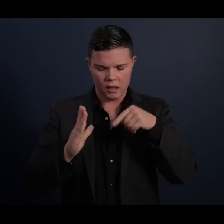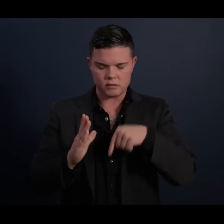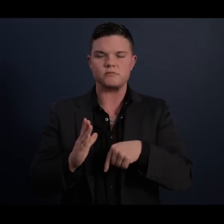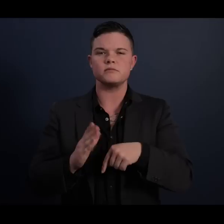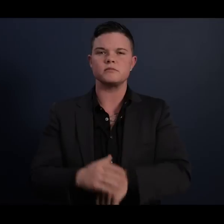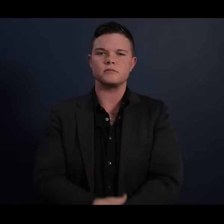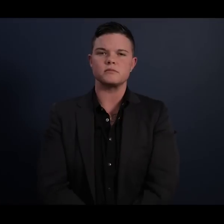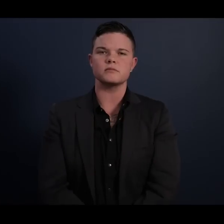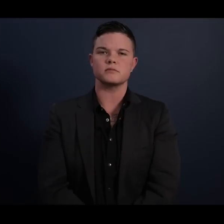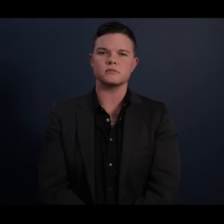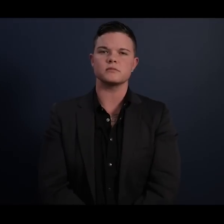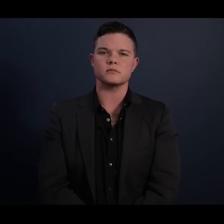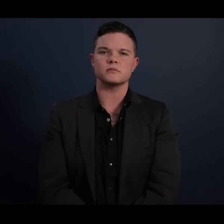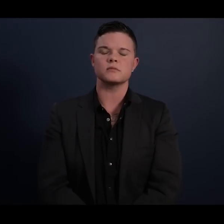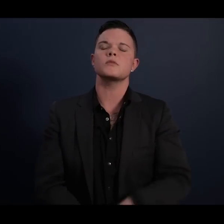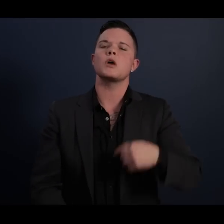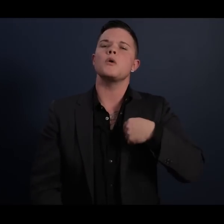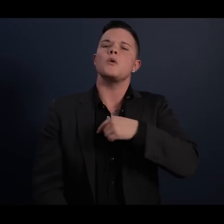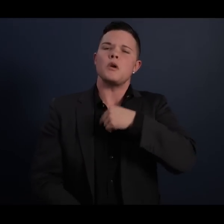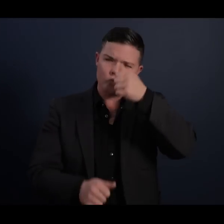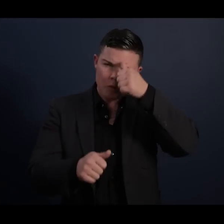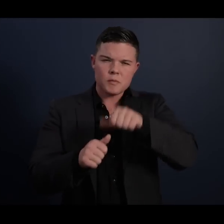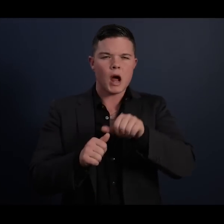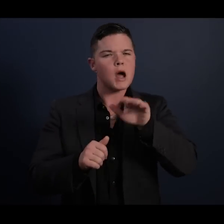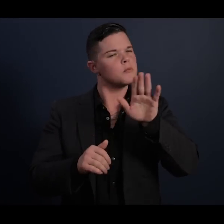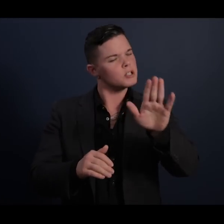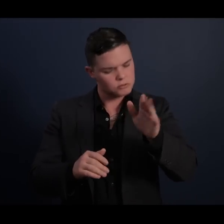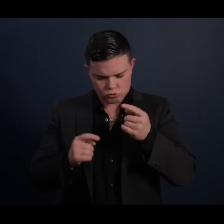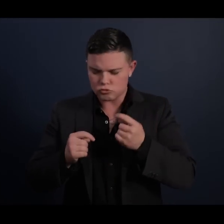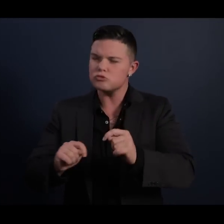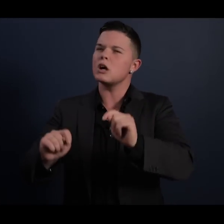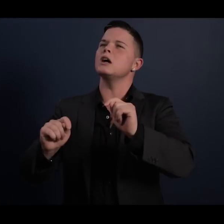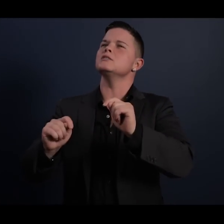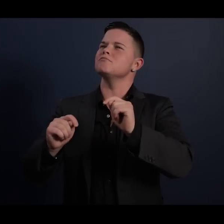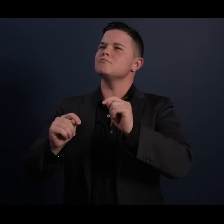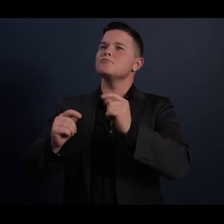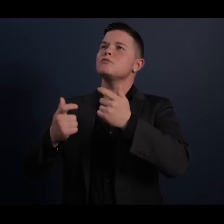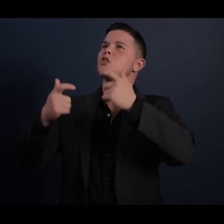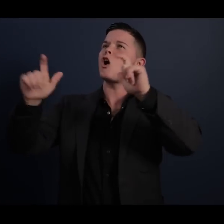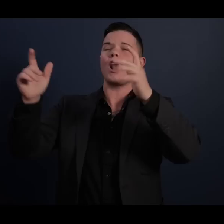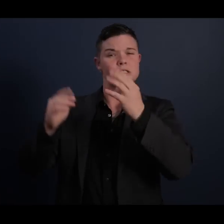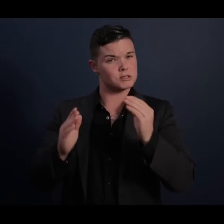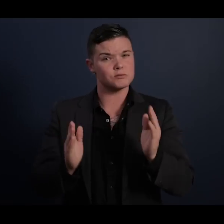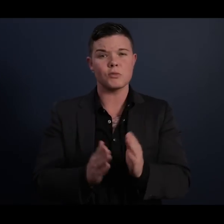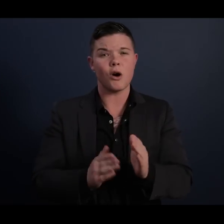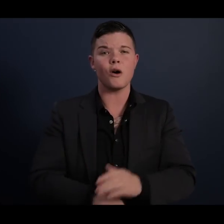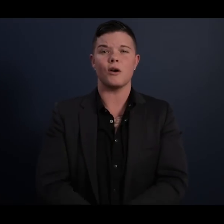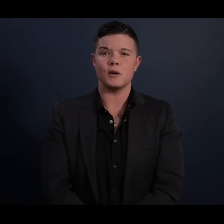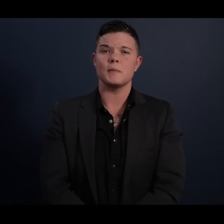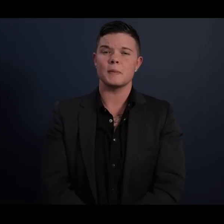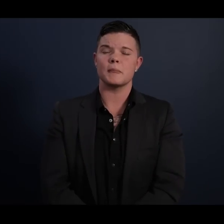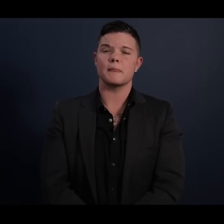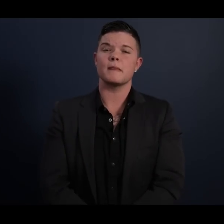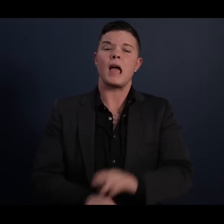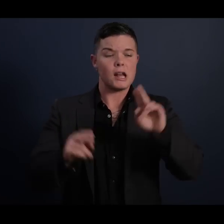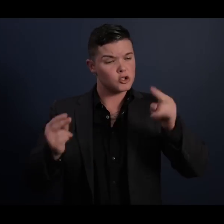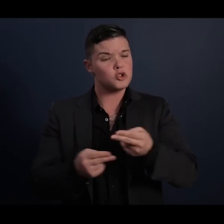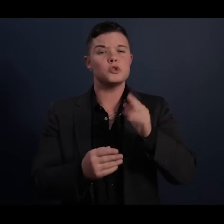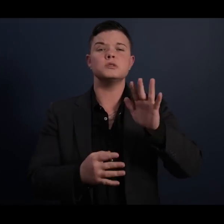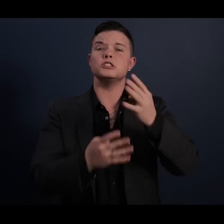But we remember the gestures, large and small, introducing his jailers as honored guests